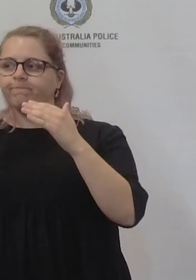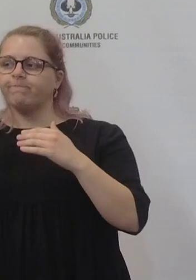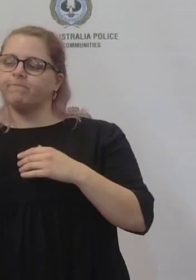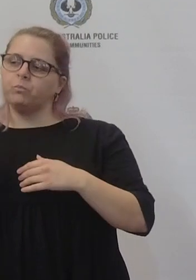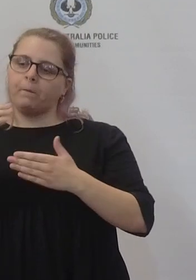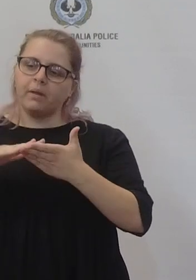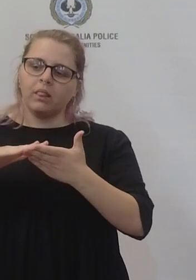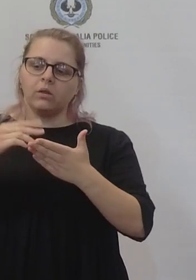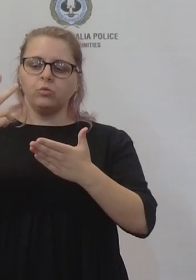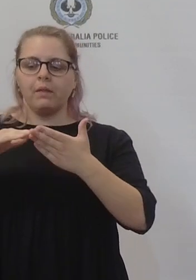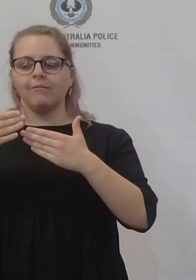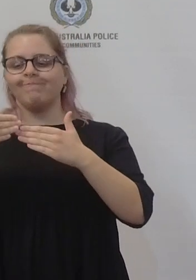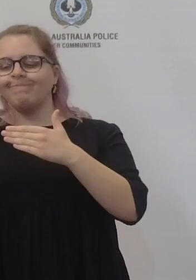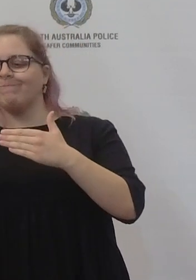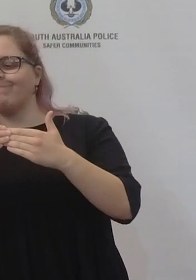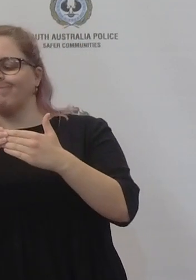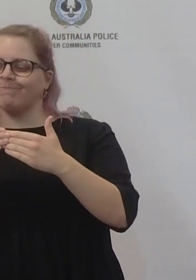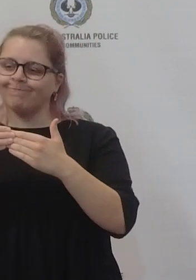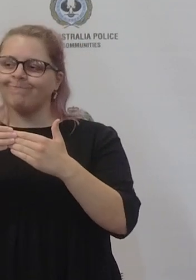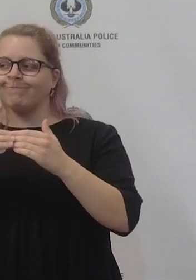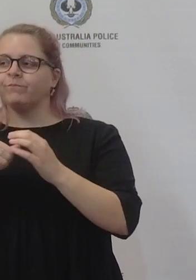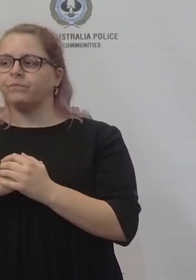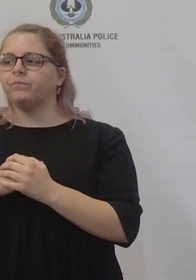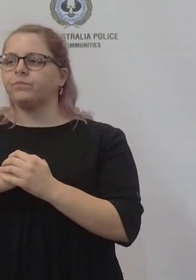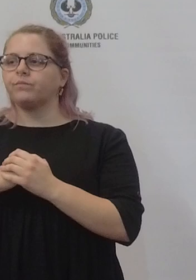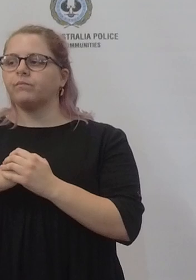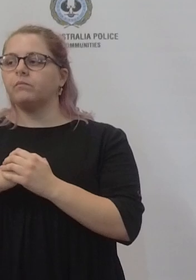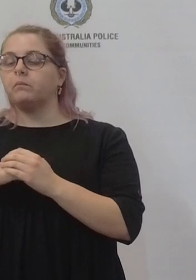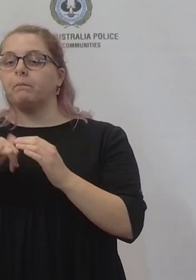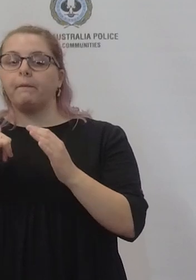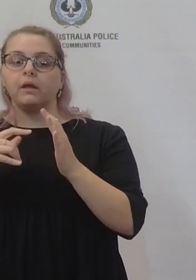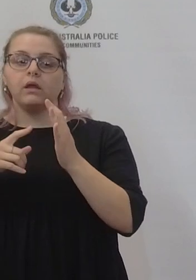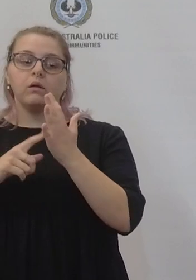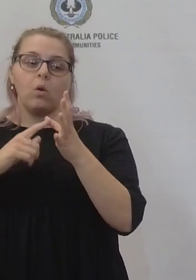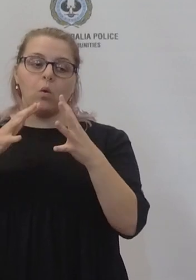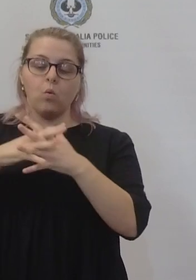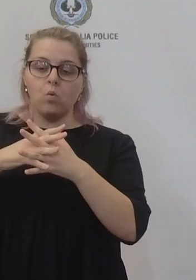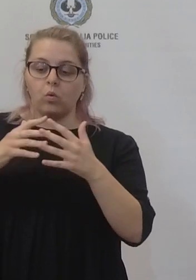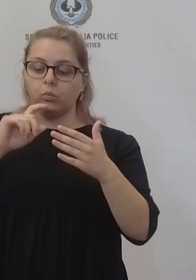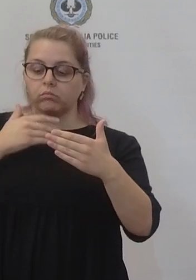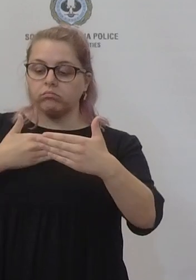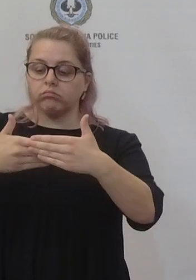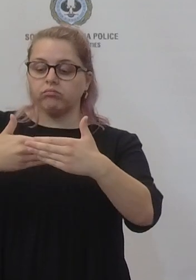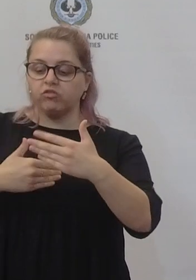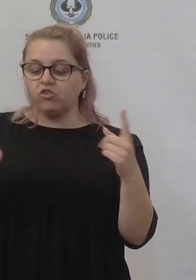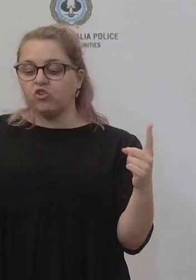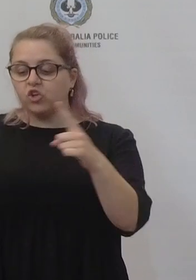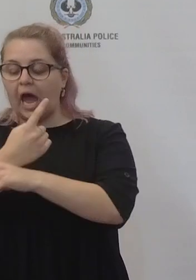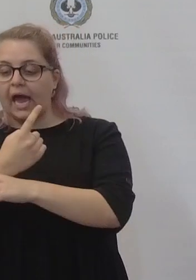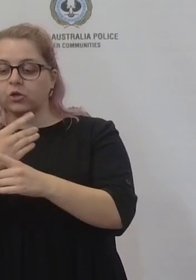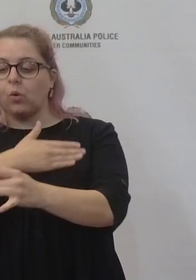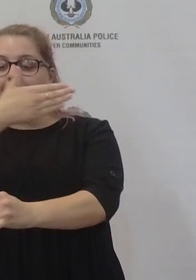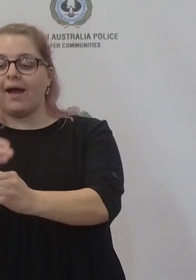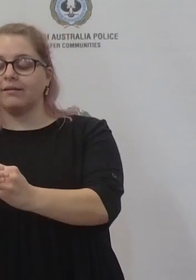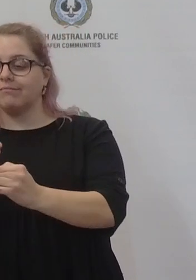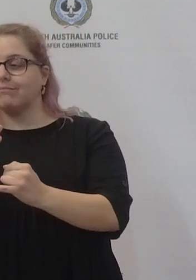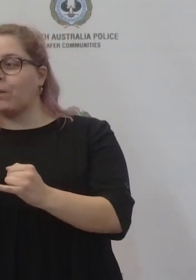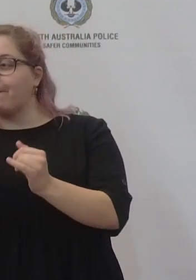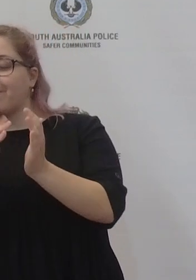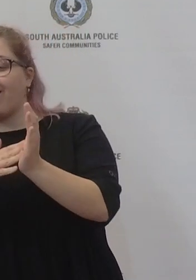where the opportunities are for us to revoke the declaration either during that 28 day period or at the end of it but there will be